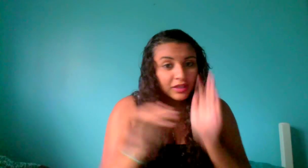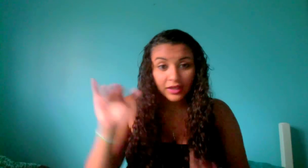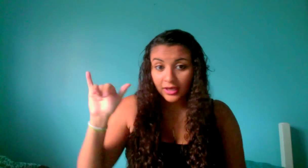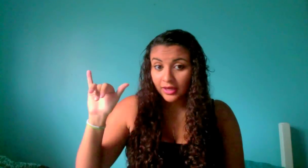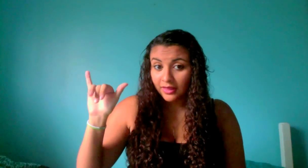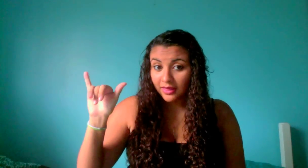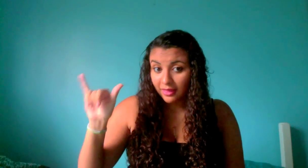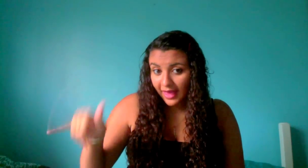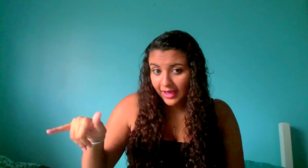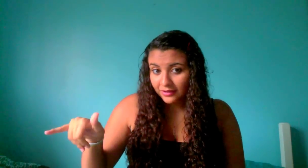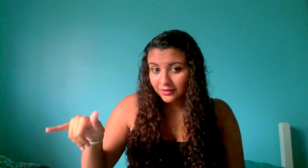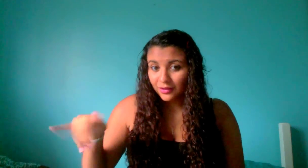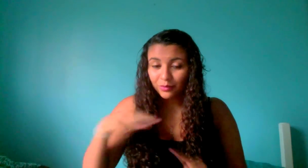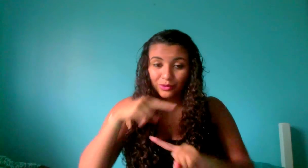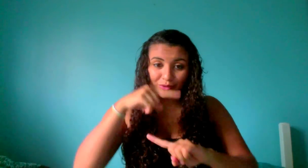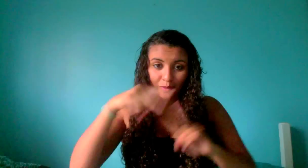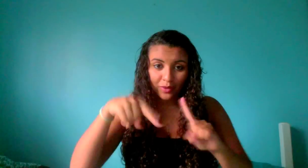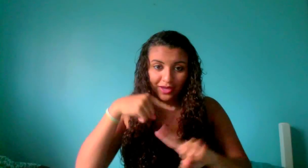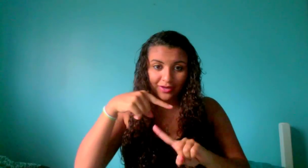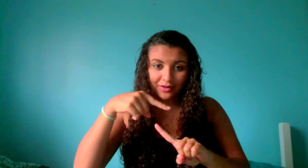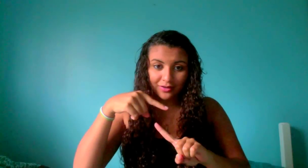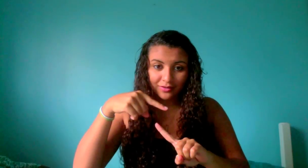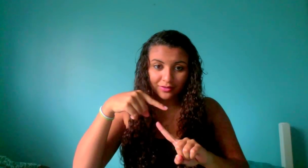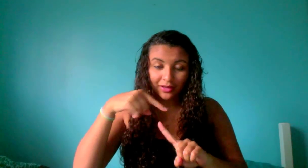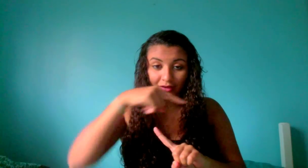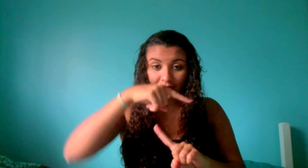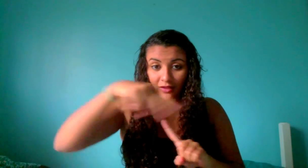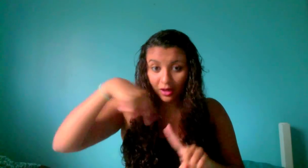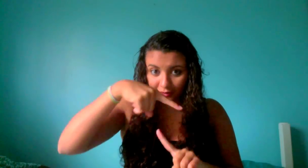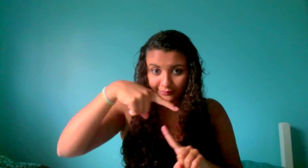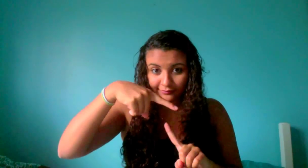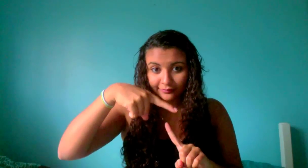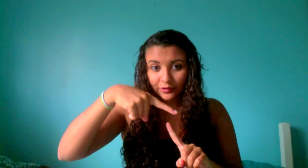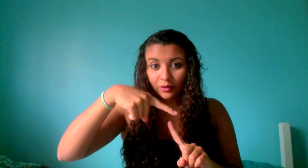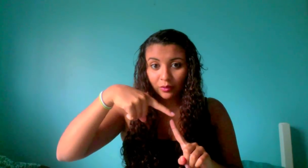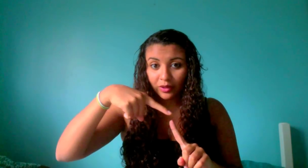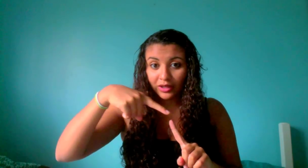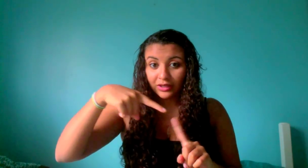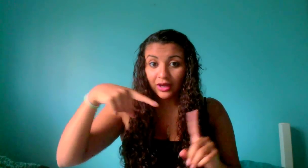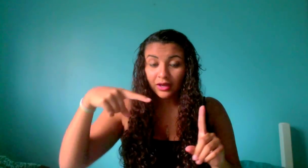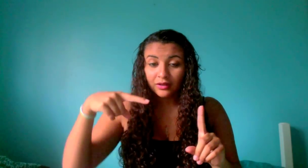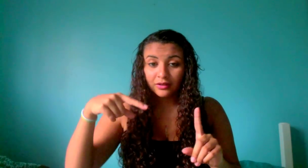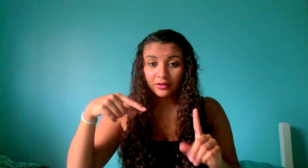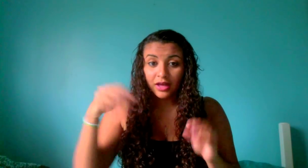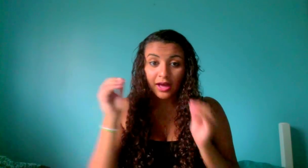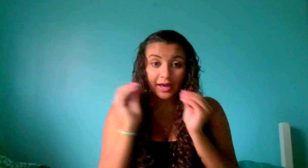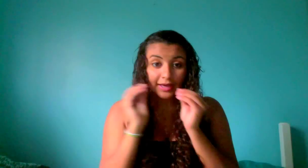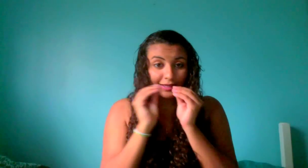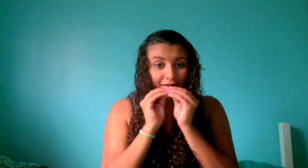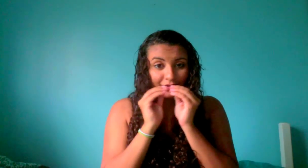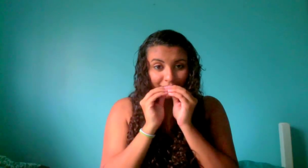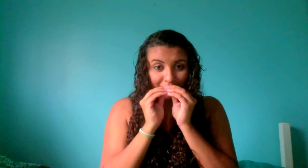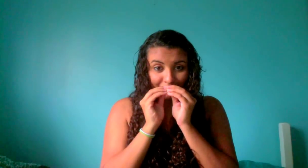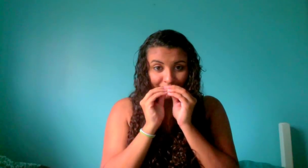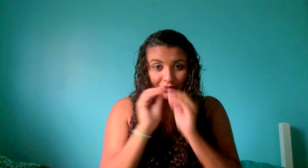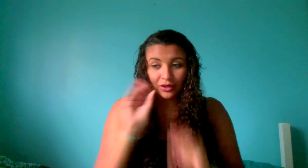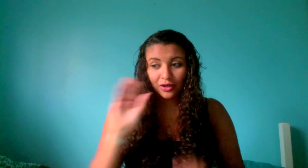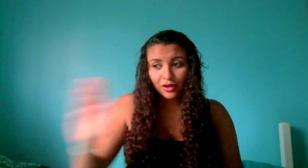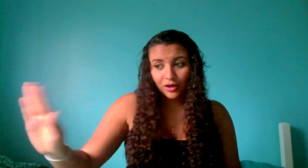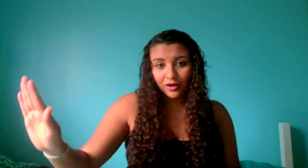and that was when like a clock when i kissed her